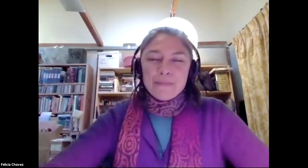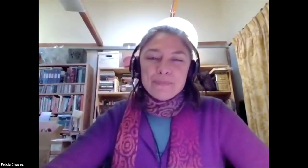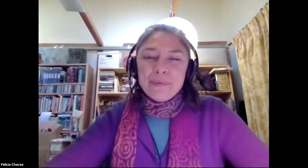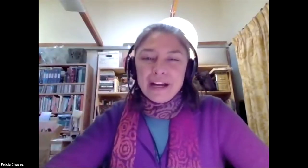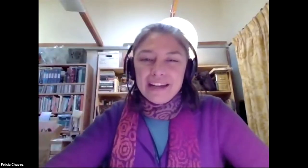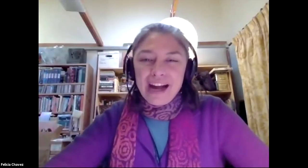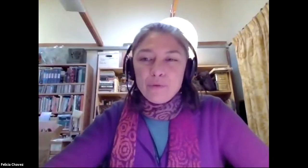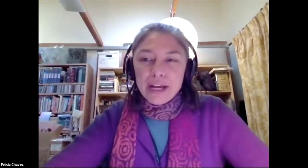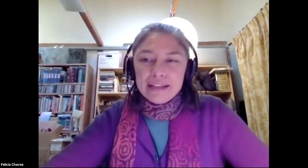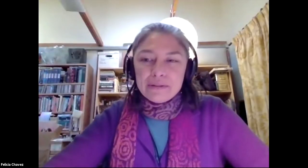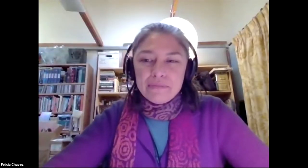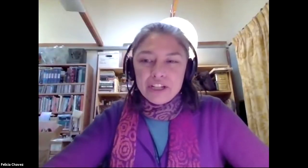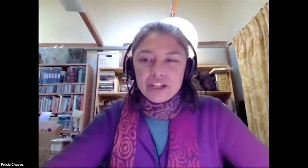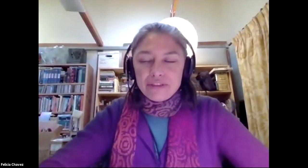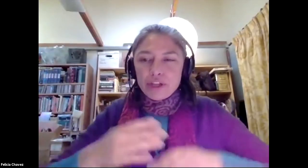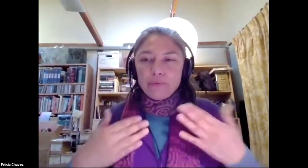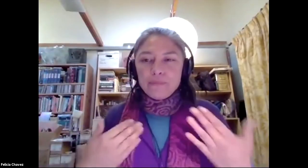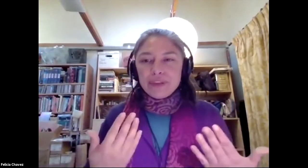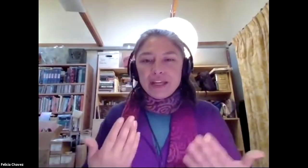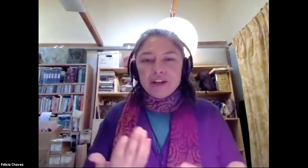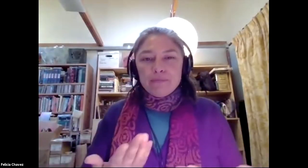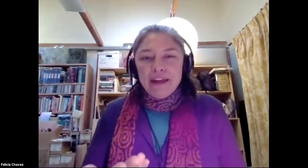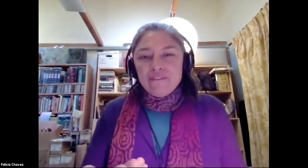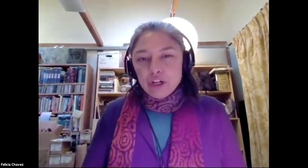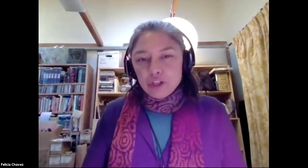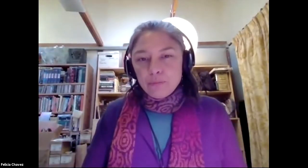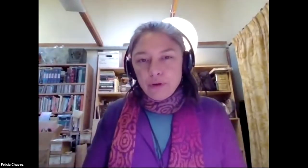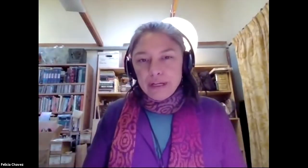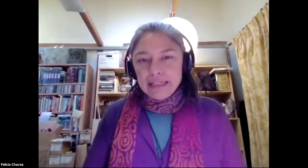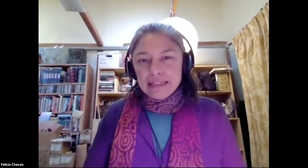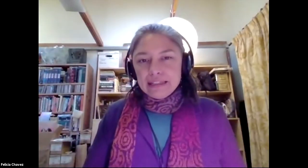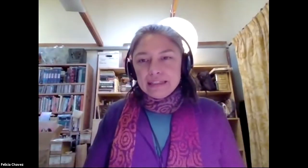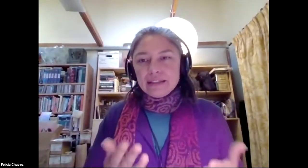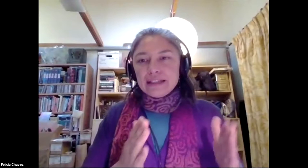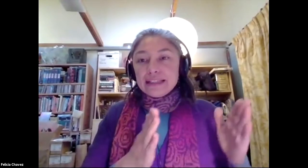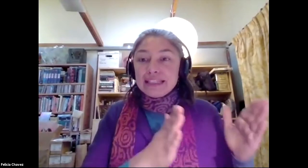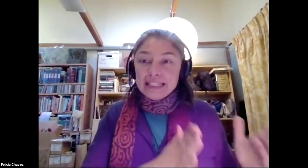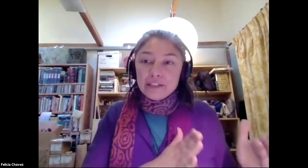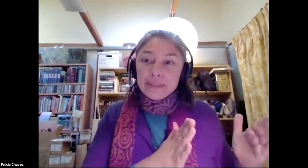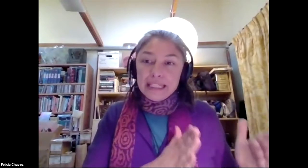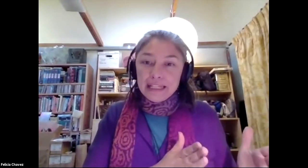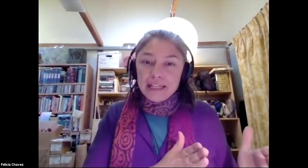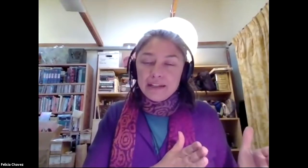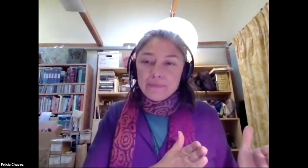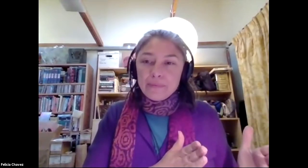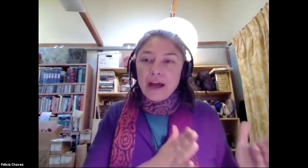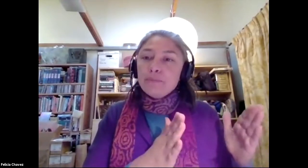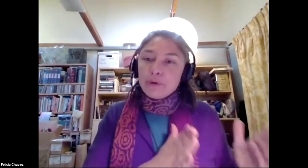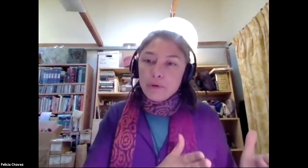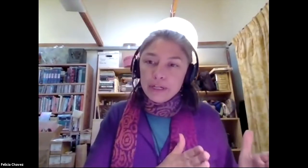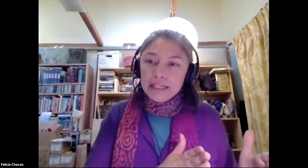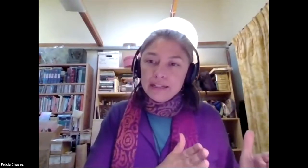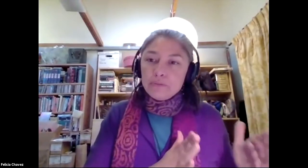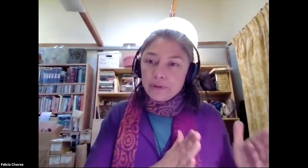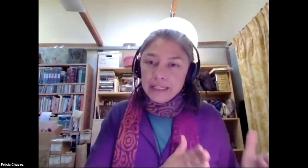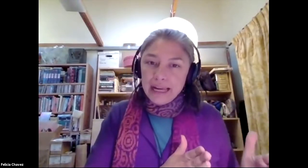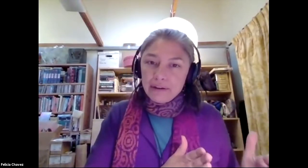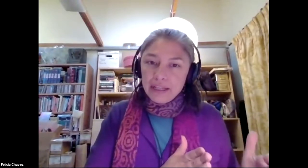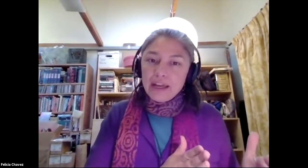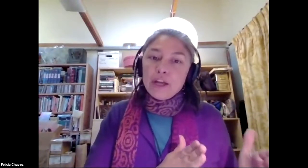but i wanted to mention so my first point is systems thinking i'm promoting it in marin county and